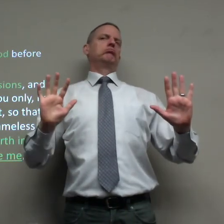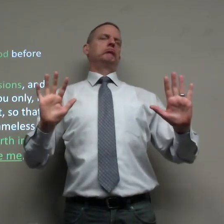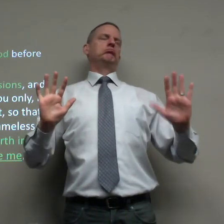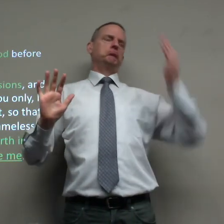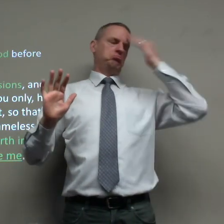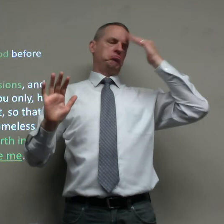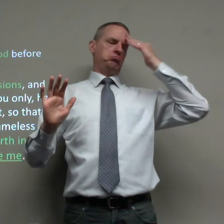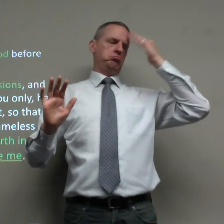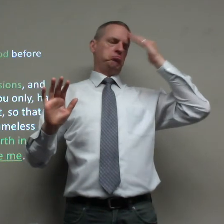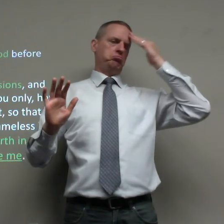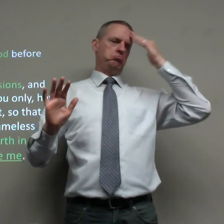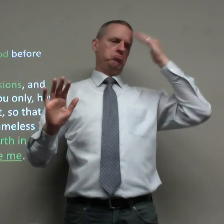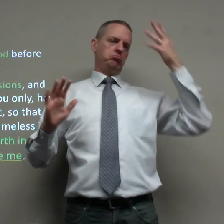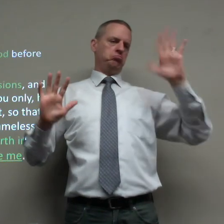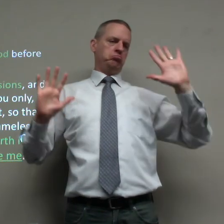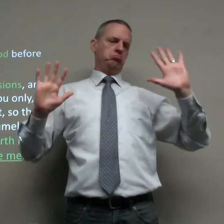he said I'm a sinner and I know